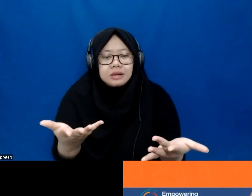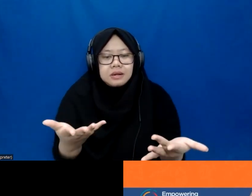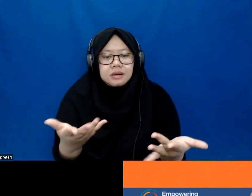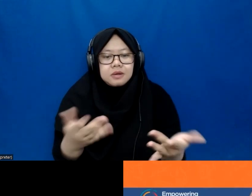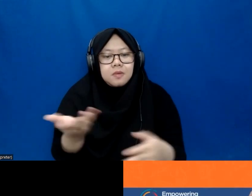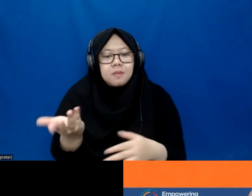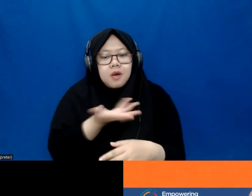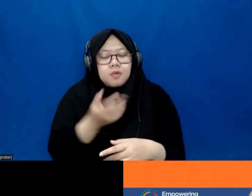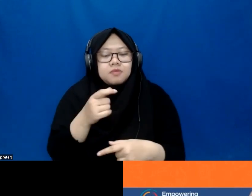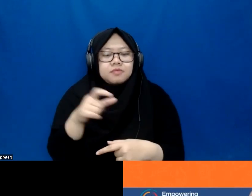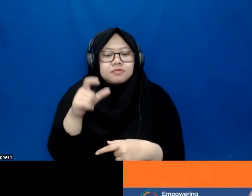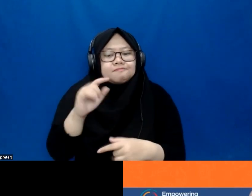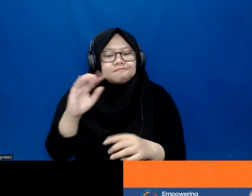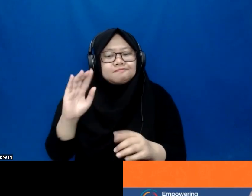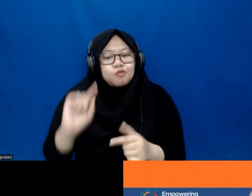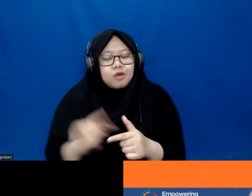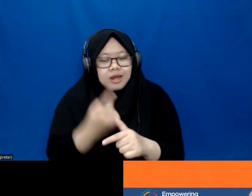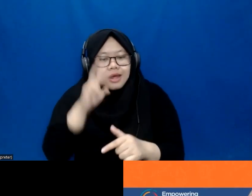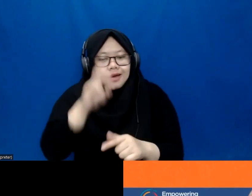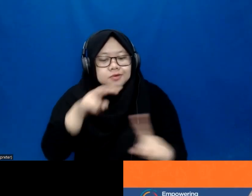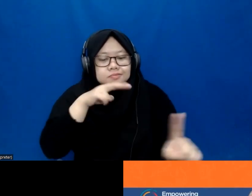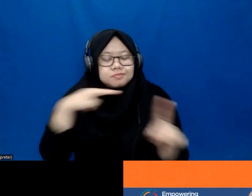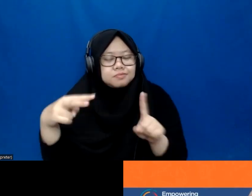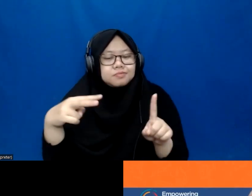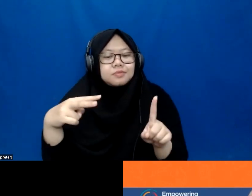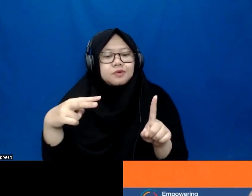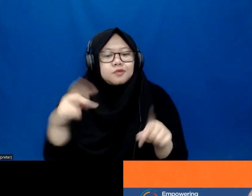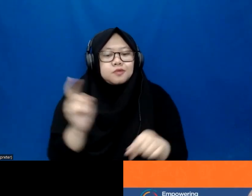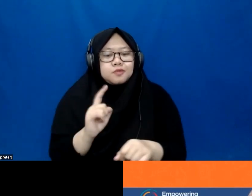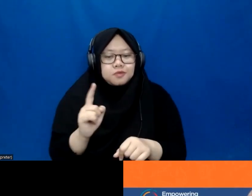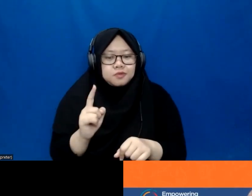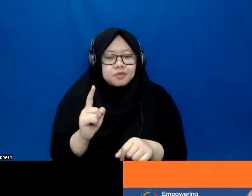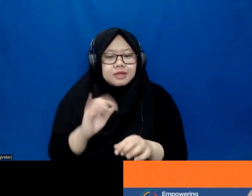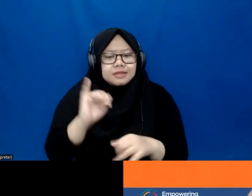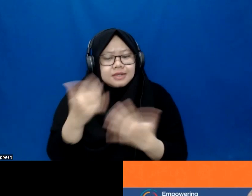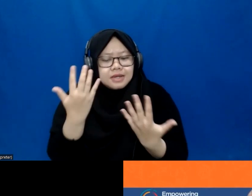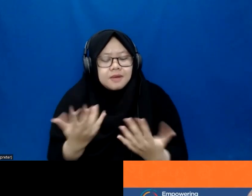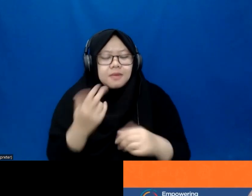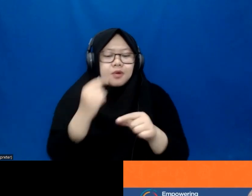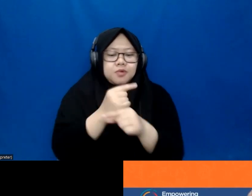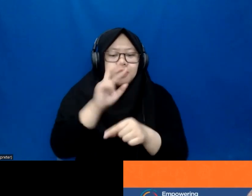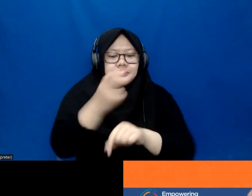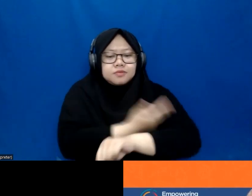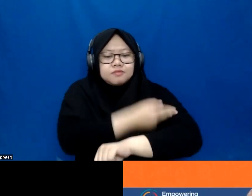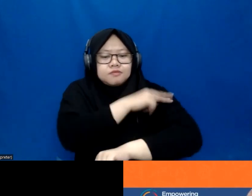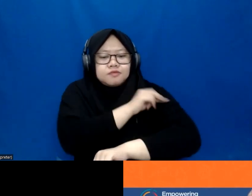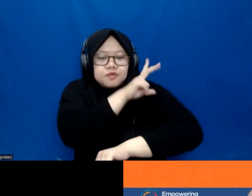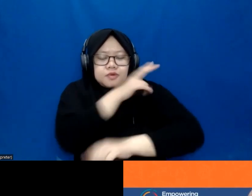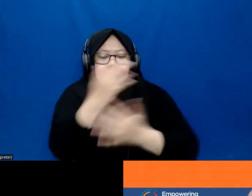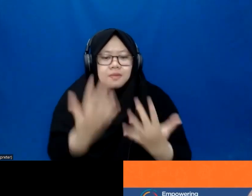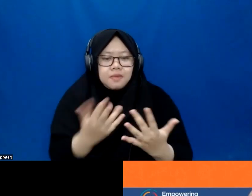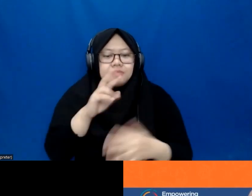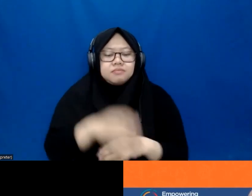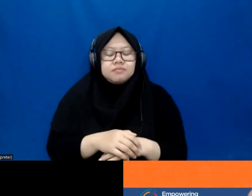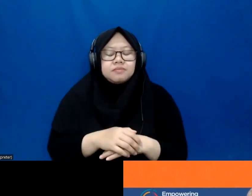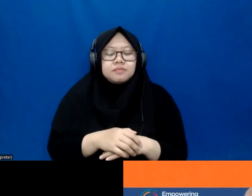really addressing these issues first. You know, why should the teacher upskill? What is the motivation? And address those challenges. That's first.